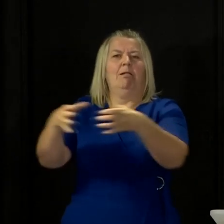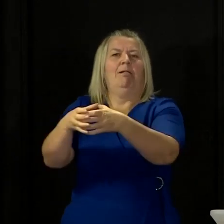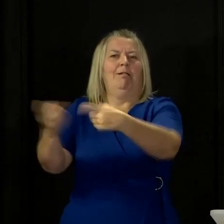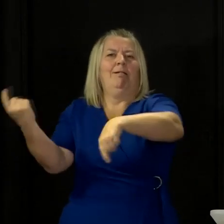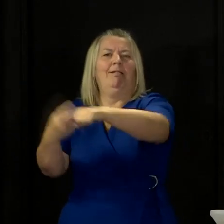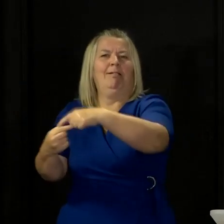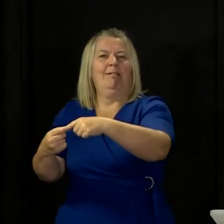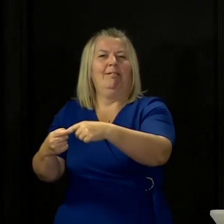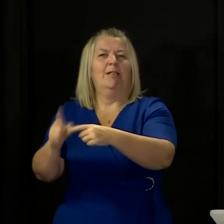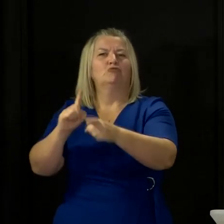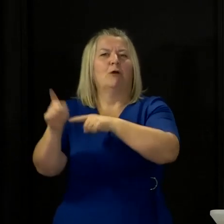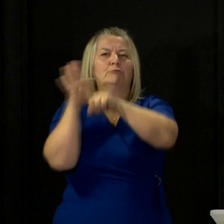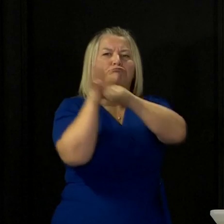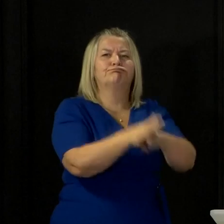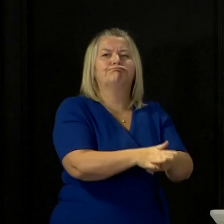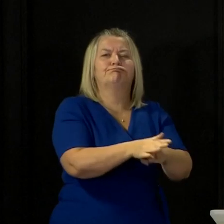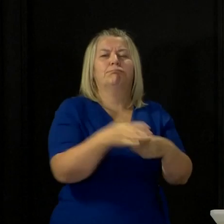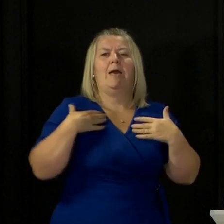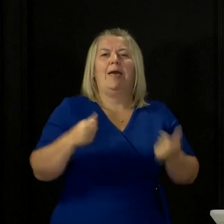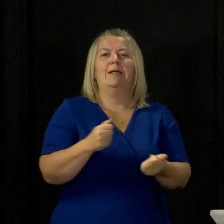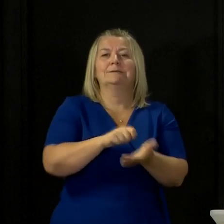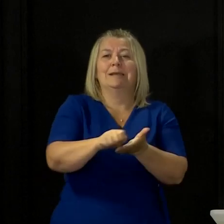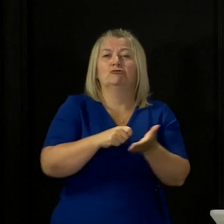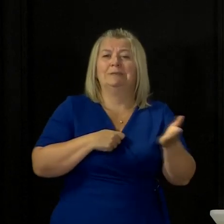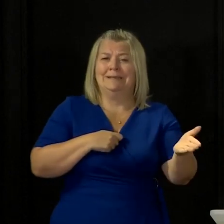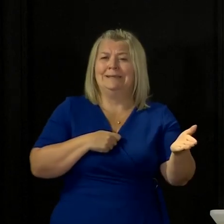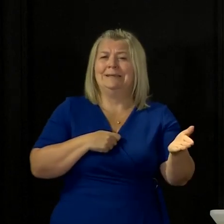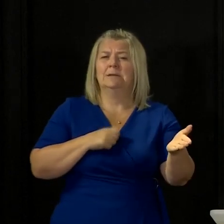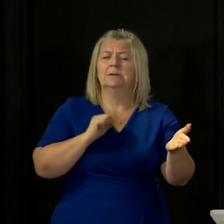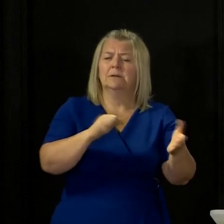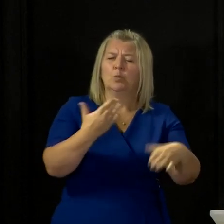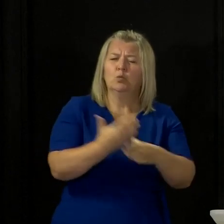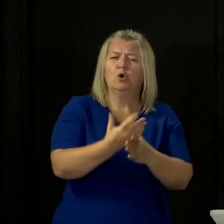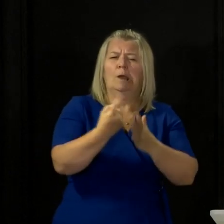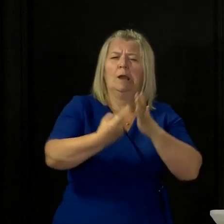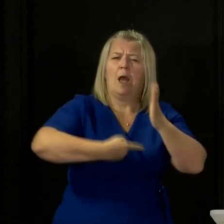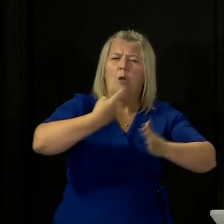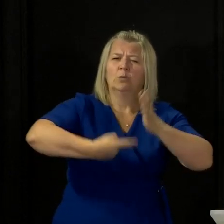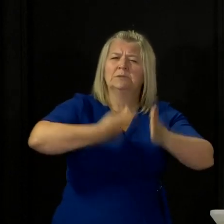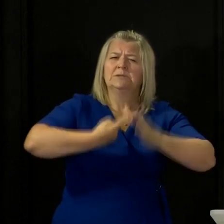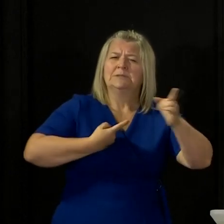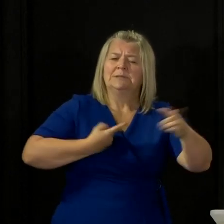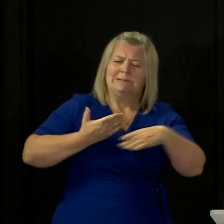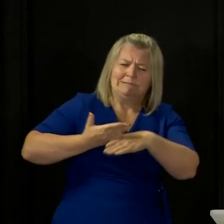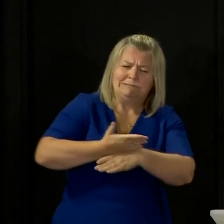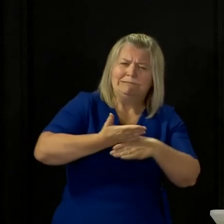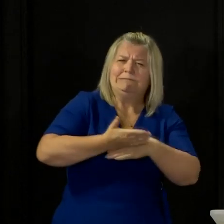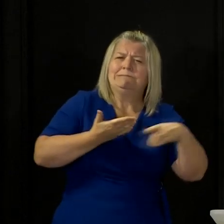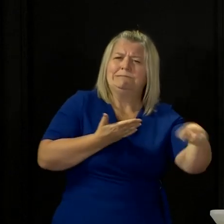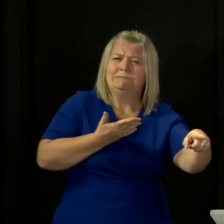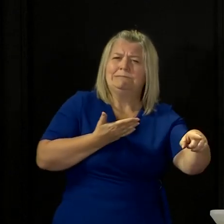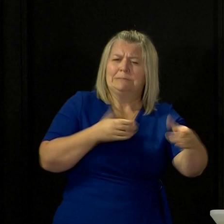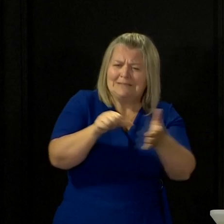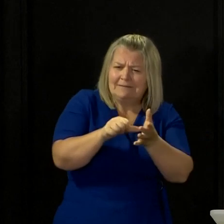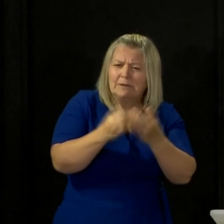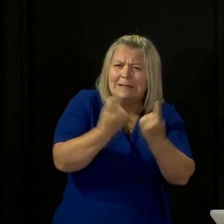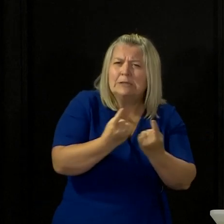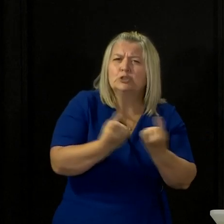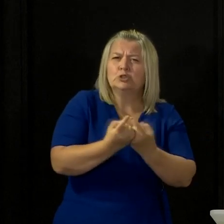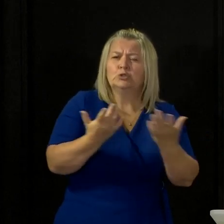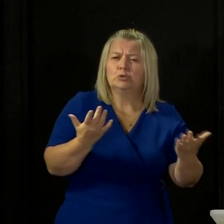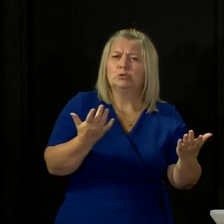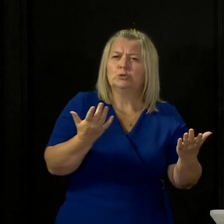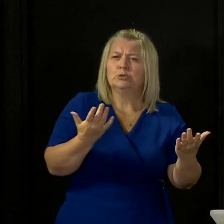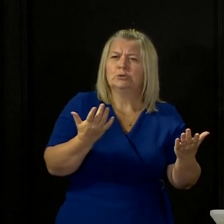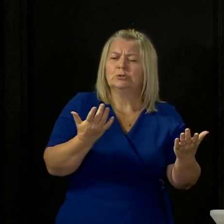undermine a health secretary who is literally working round the clock to deal with the most difficult issues that any of us have ever